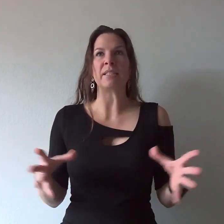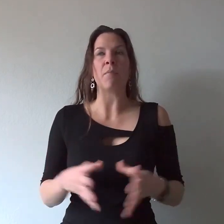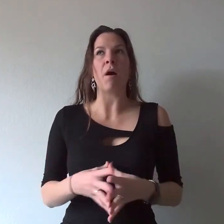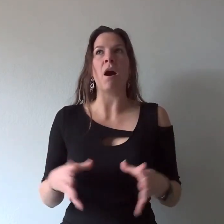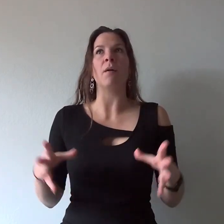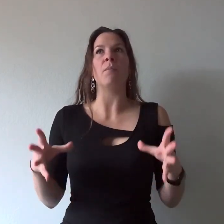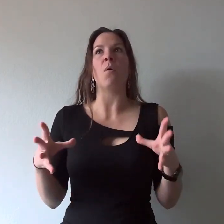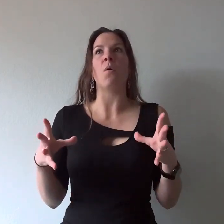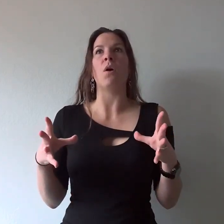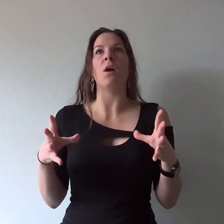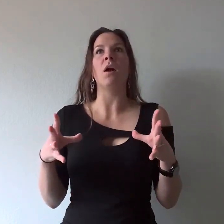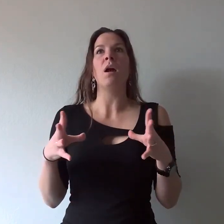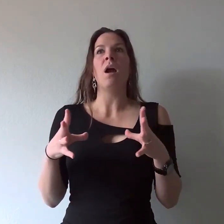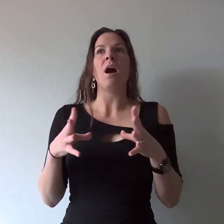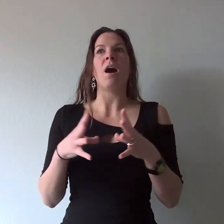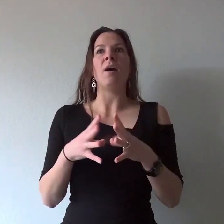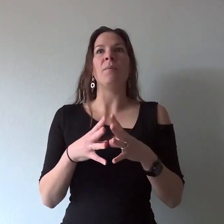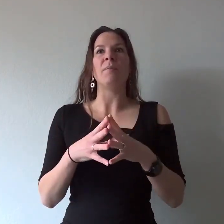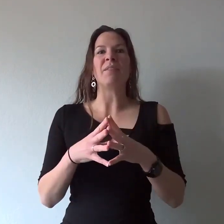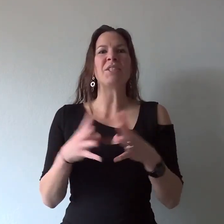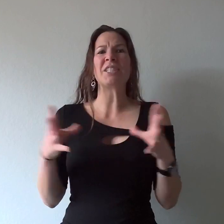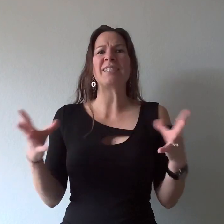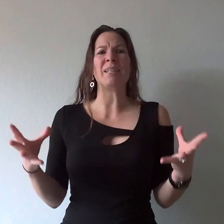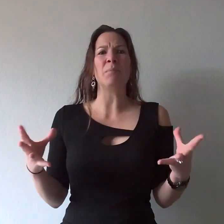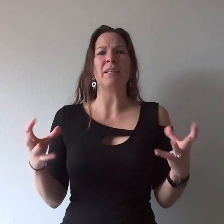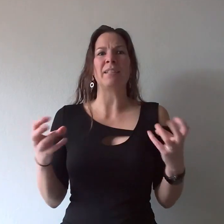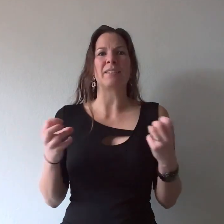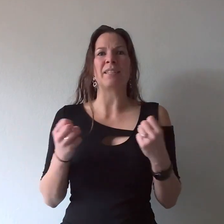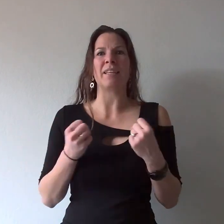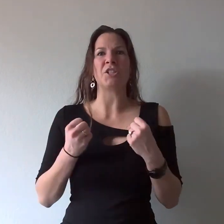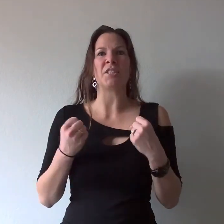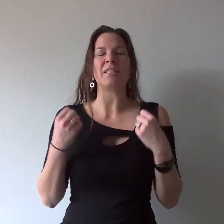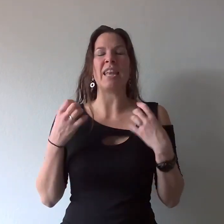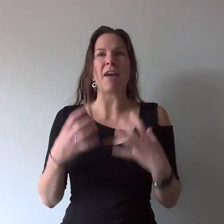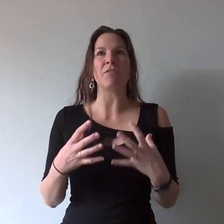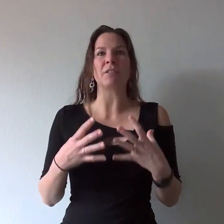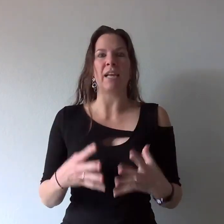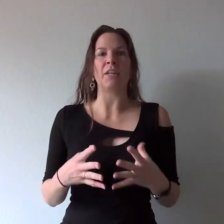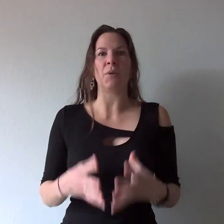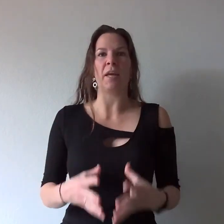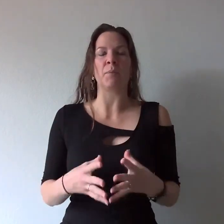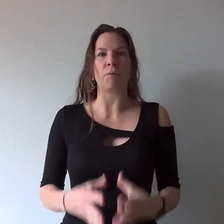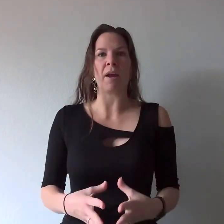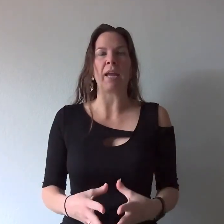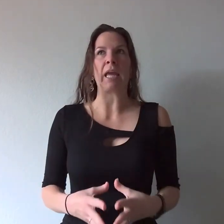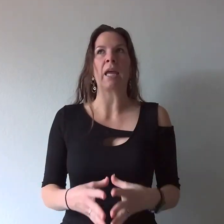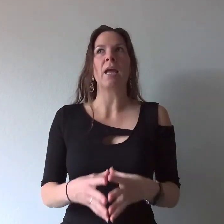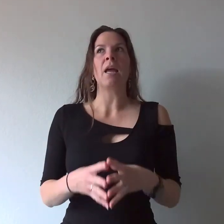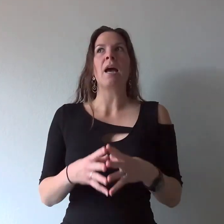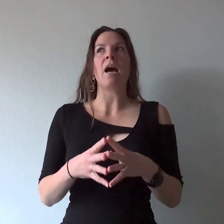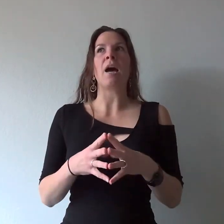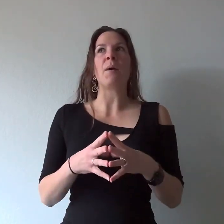mom or um even just siblings that just never let you get a break um